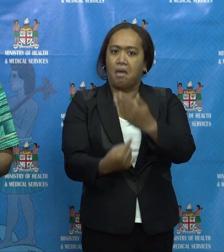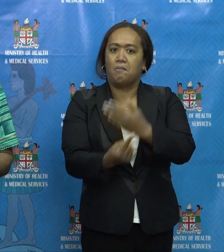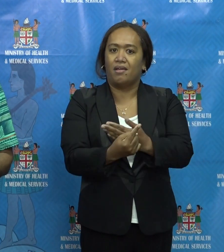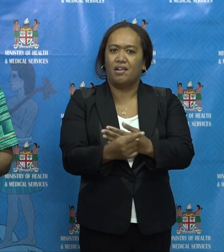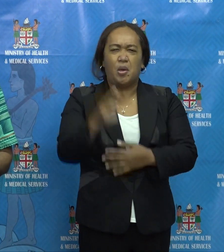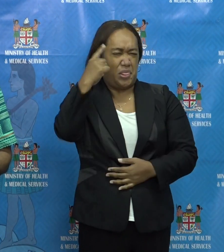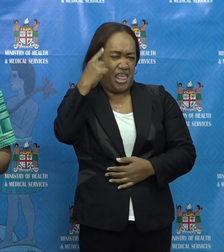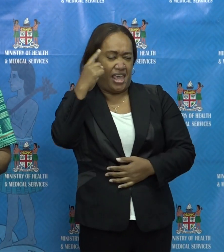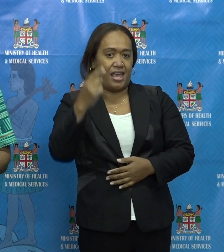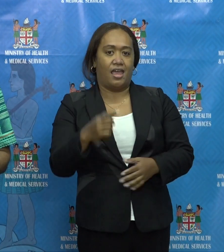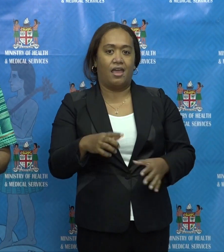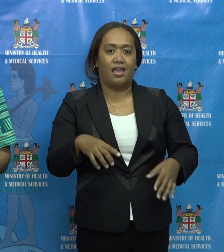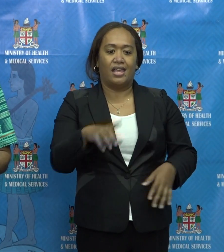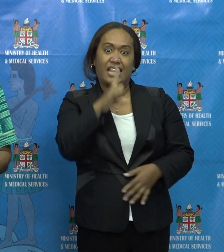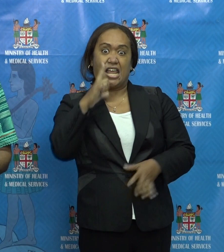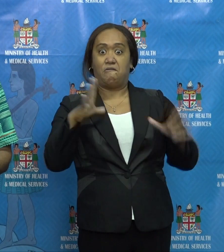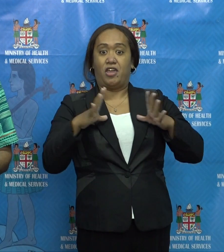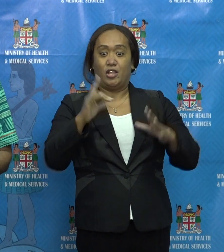thinking that this storm is over.